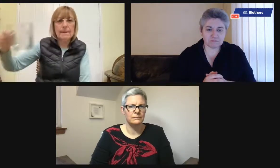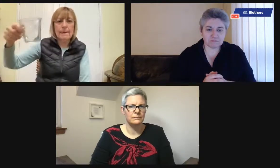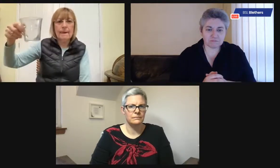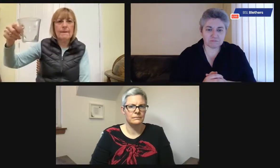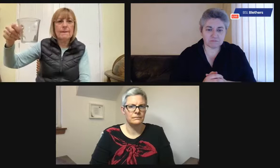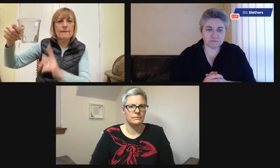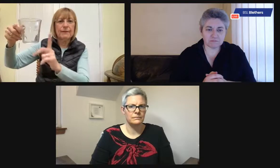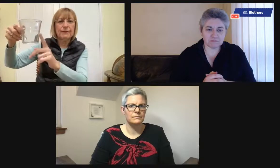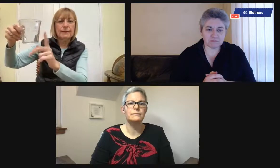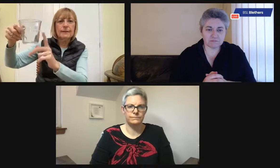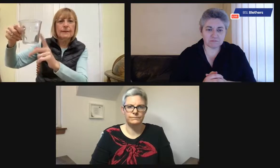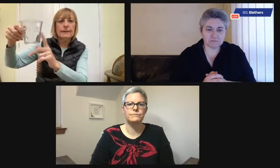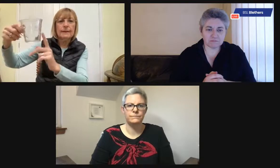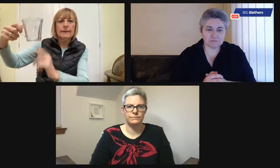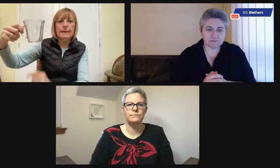The see-through mugs like this,